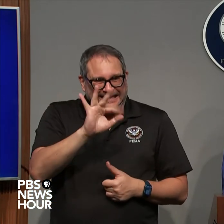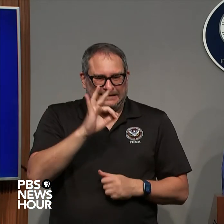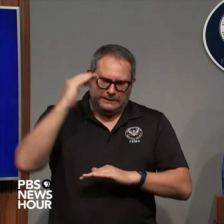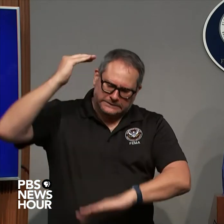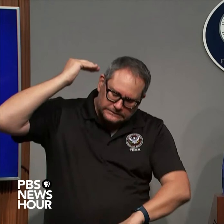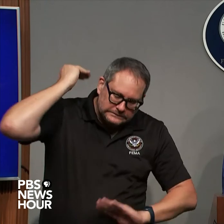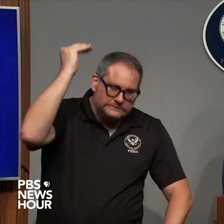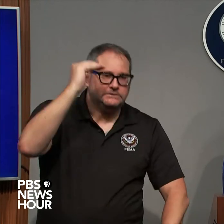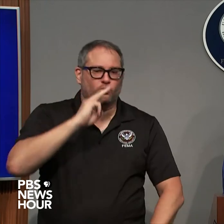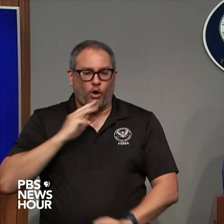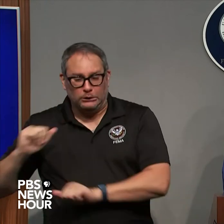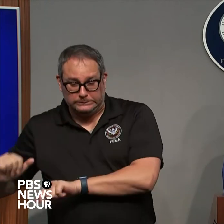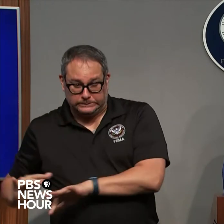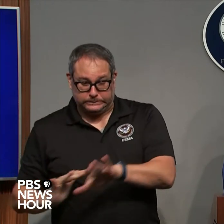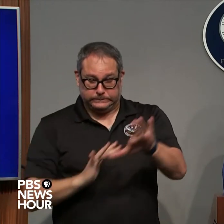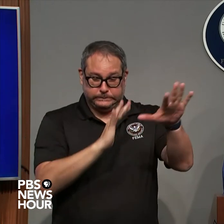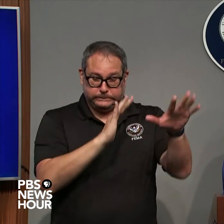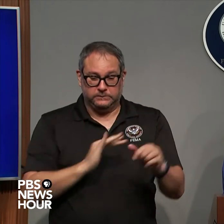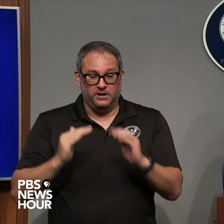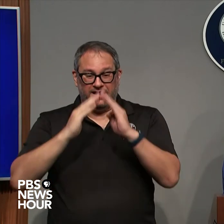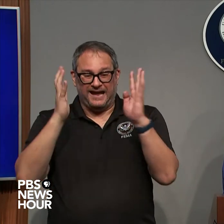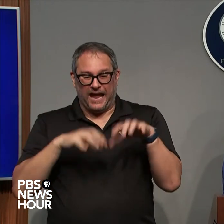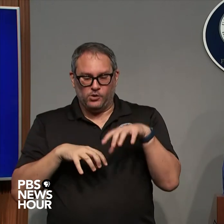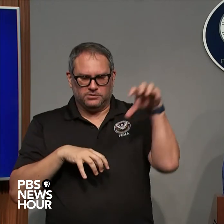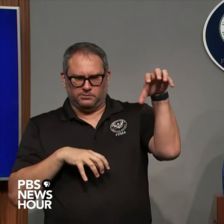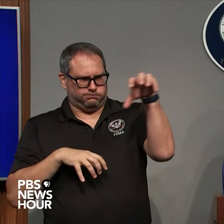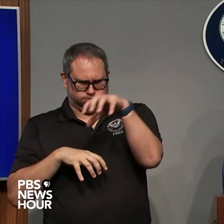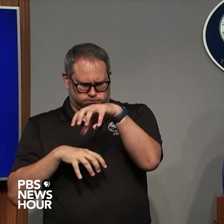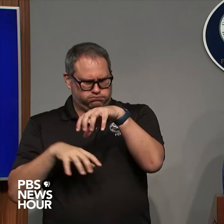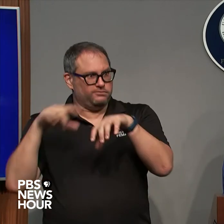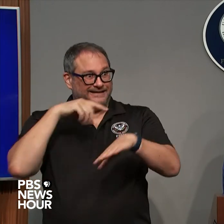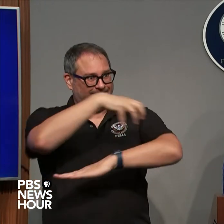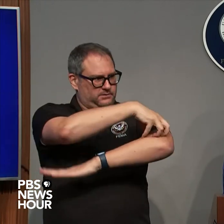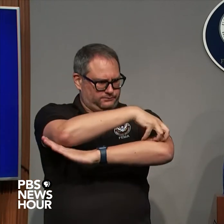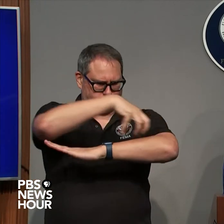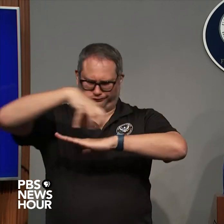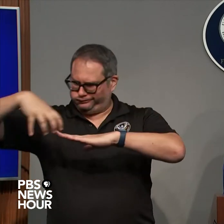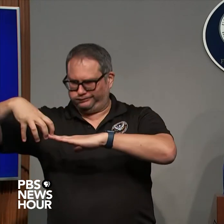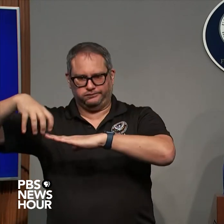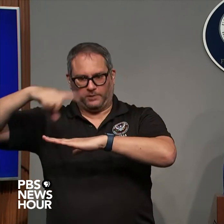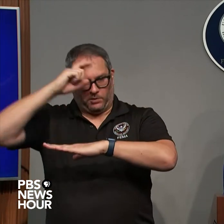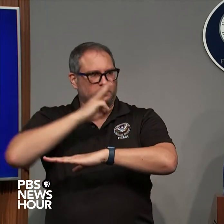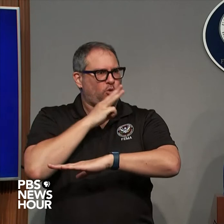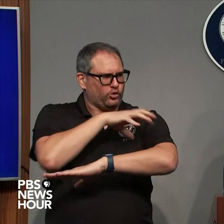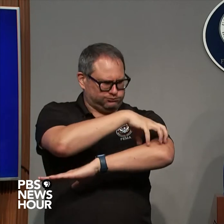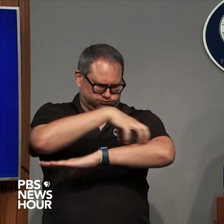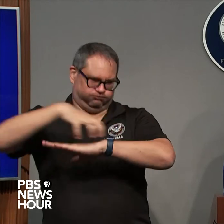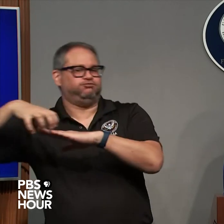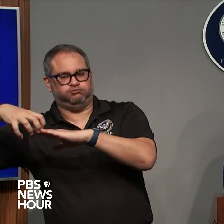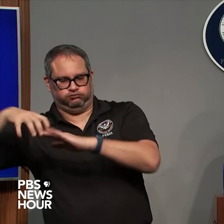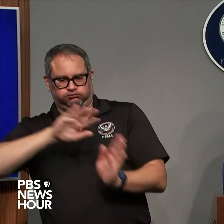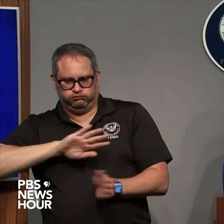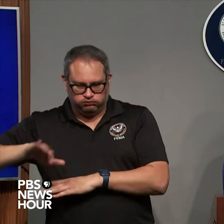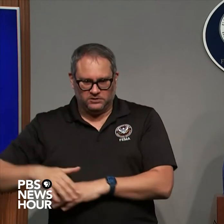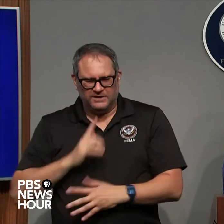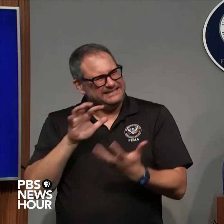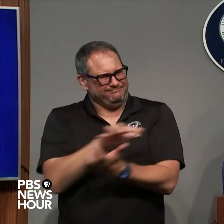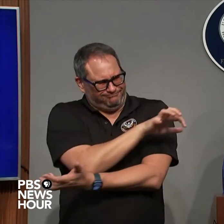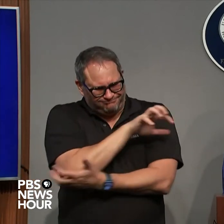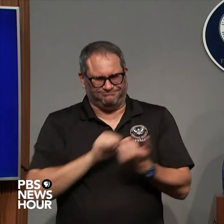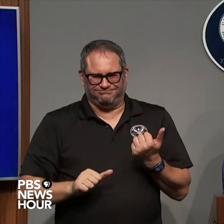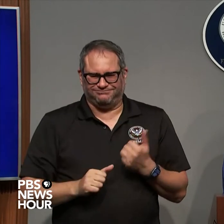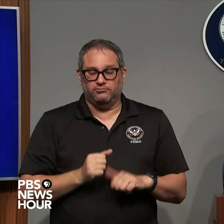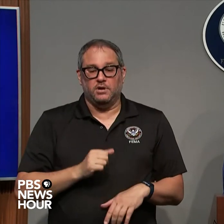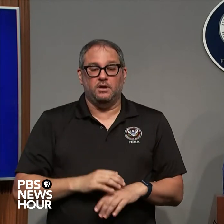so you can use generalizations like that to think about the kind of damage that could occur but teeny changes in the storm bigger smaller left right